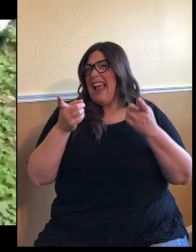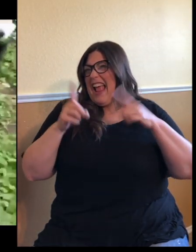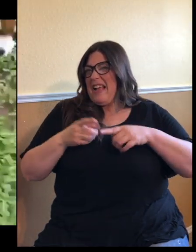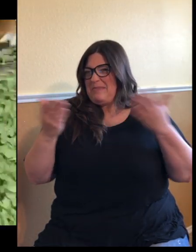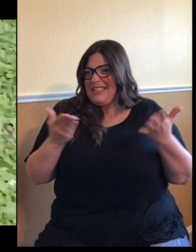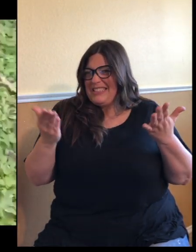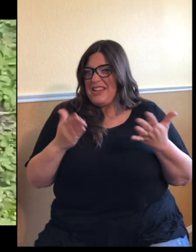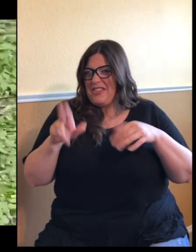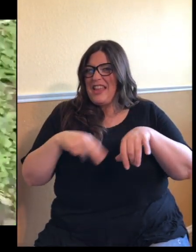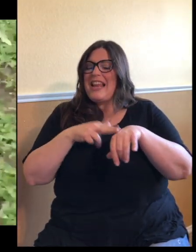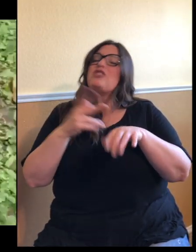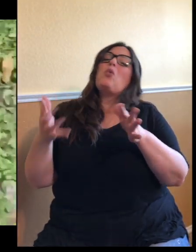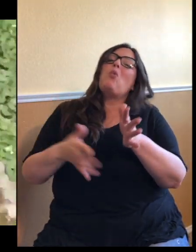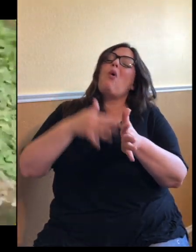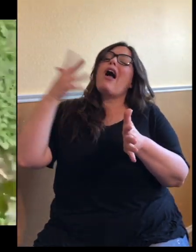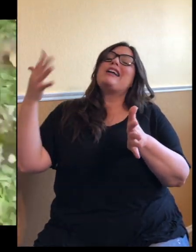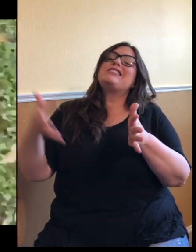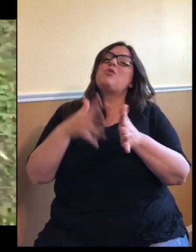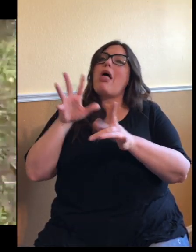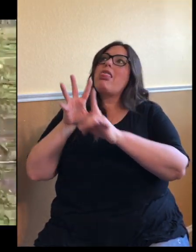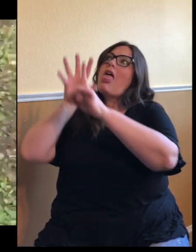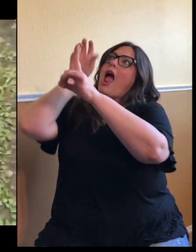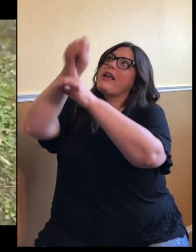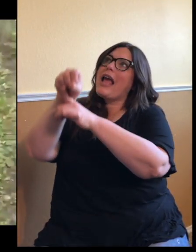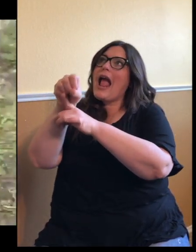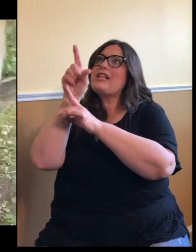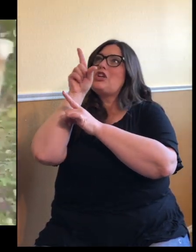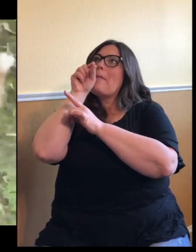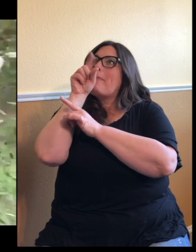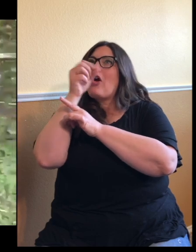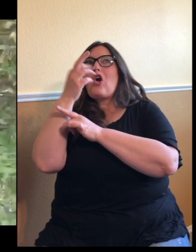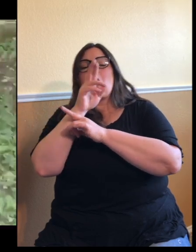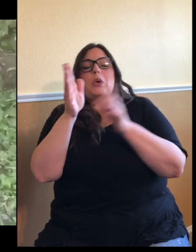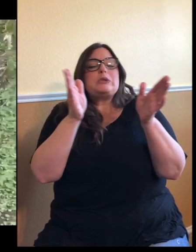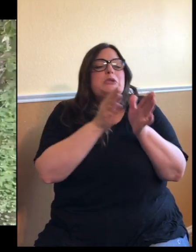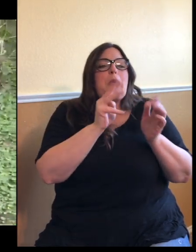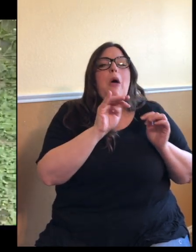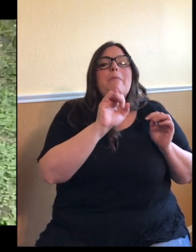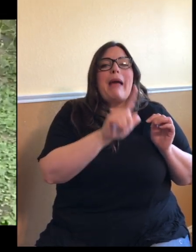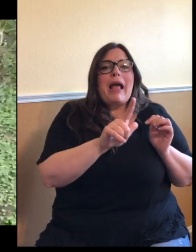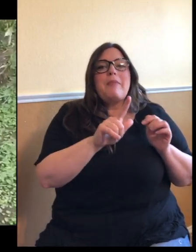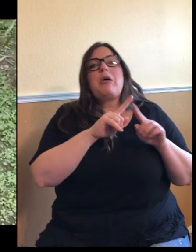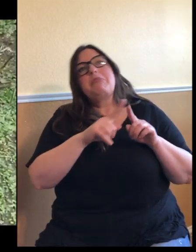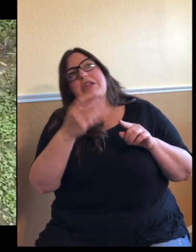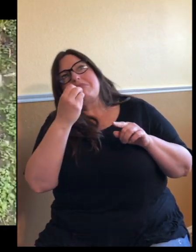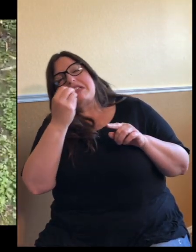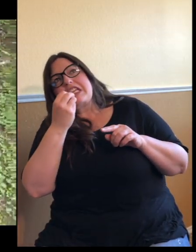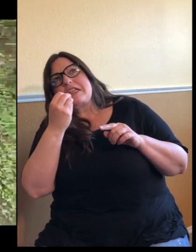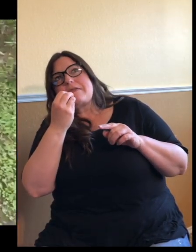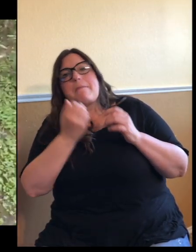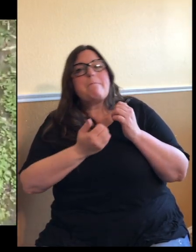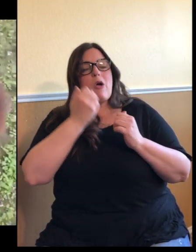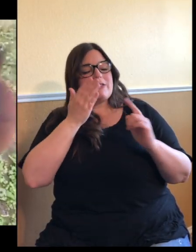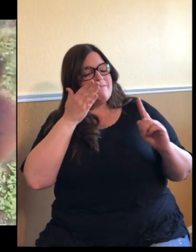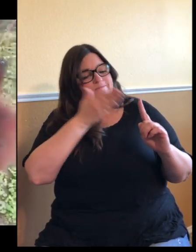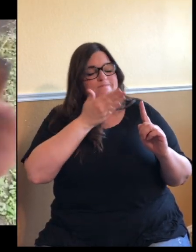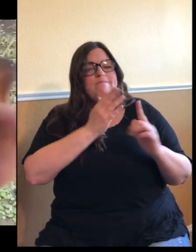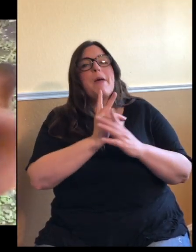a small bird or mammal, and they will eat that. And they'll eat some fruits and mushrooms in the wild. Here we do cut them